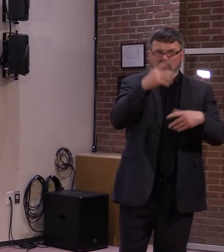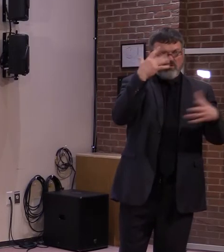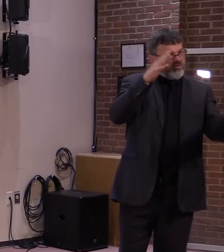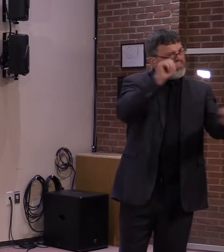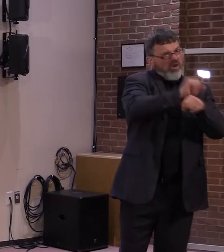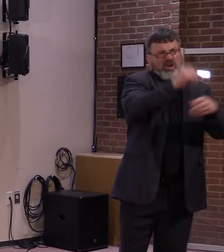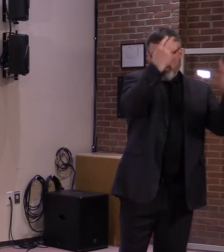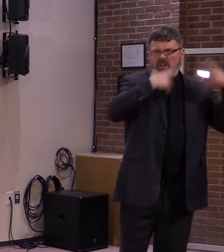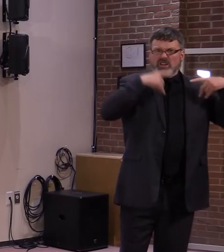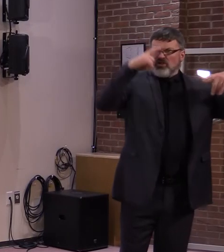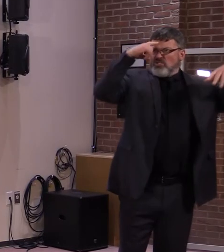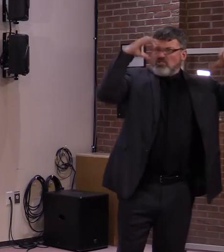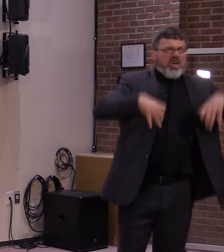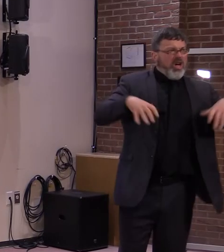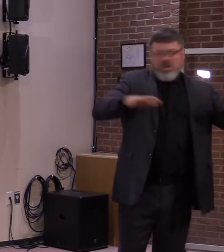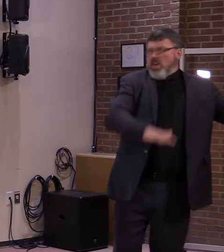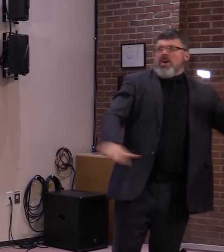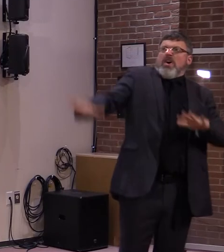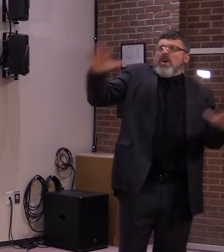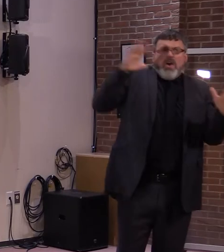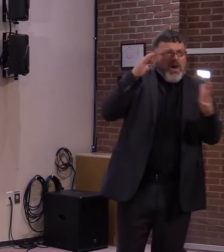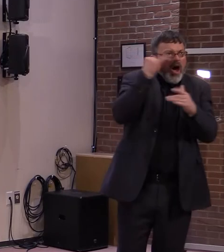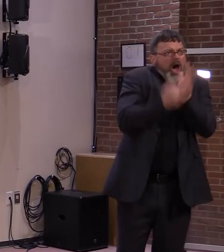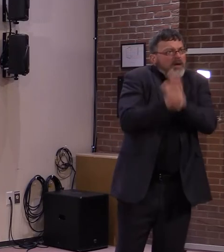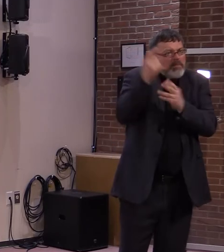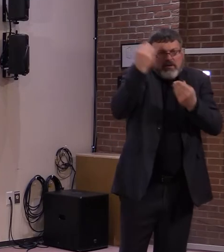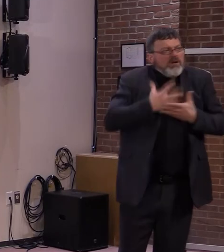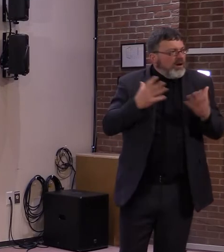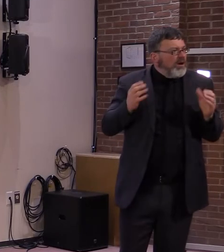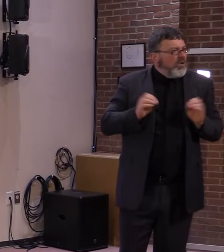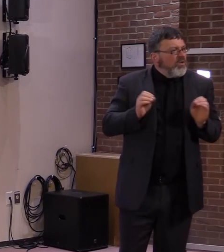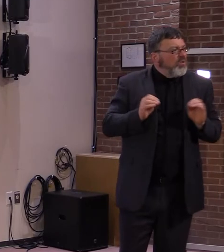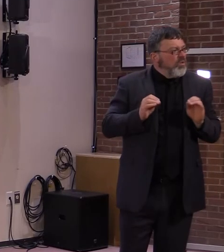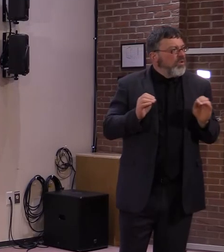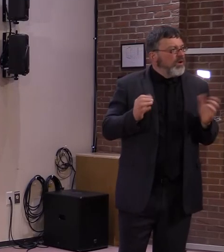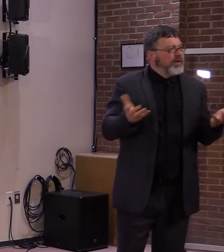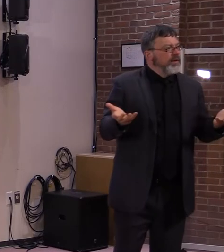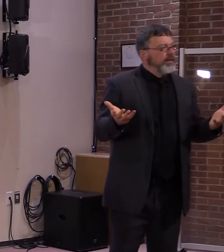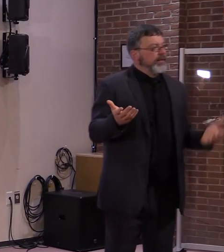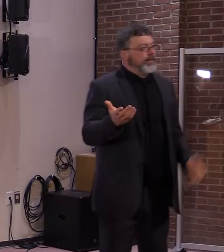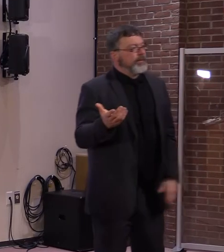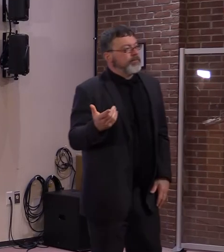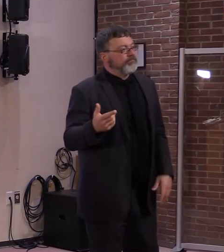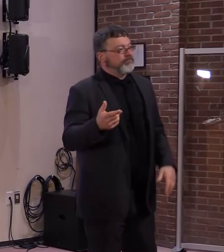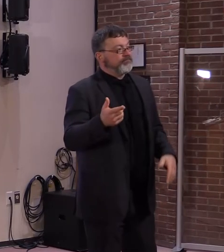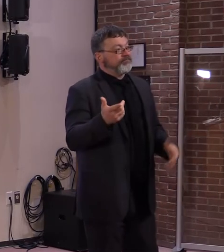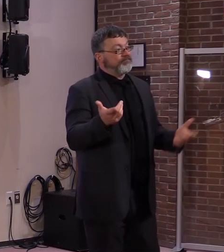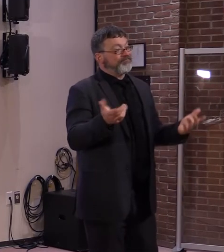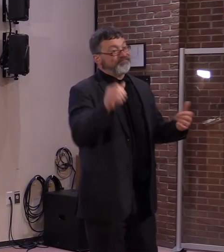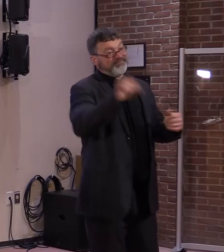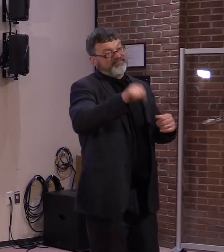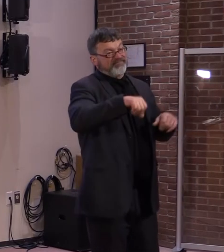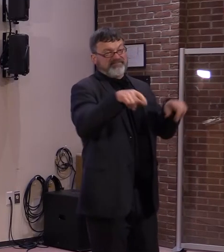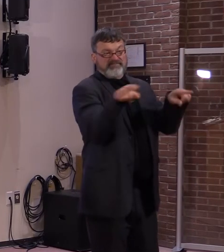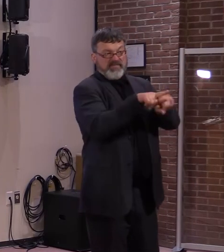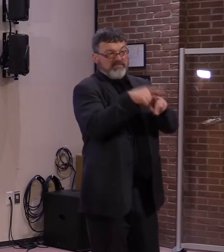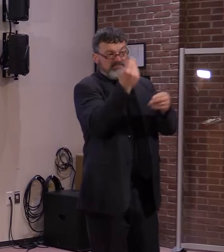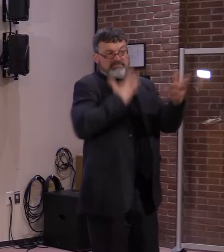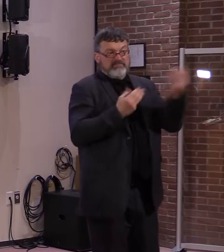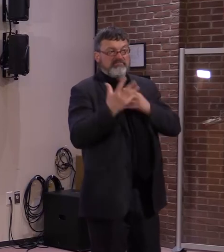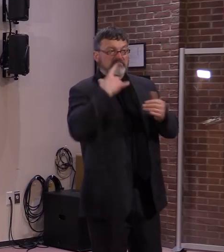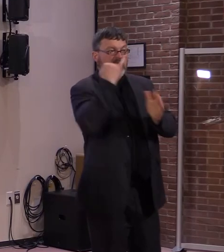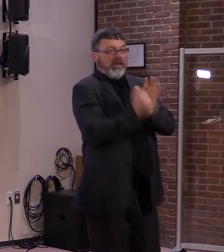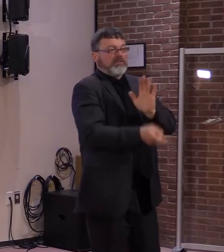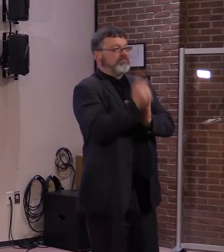would have loved to have been able to give as much notice as possible. I also know that when companies